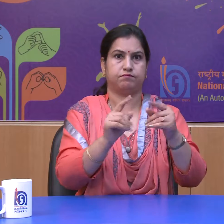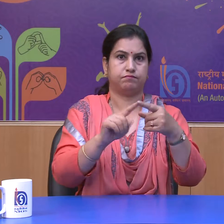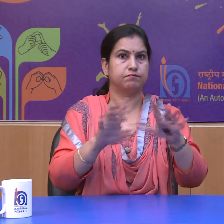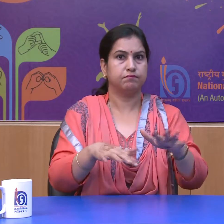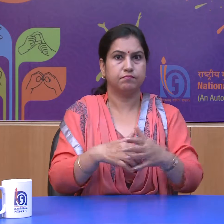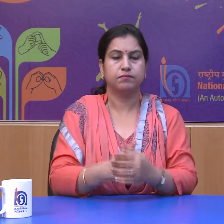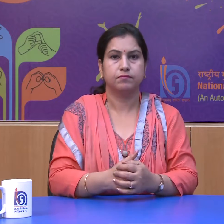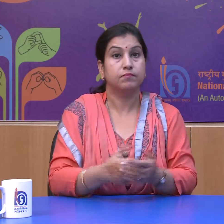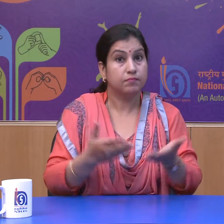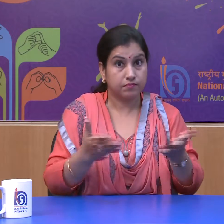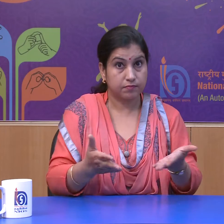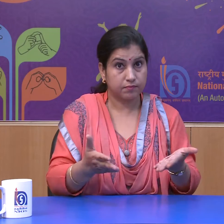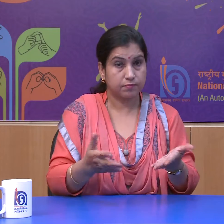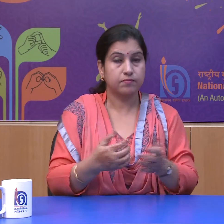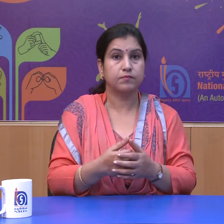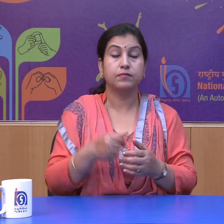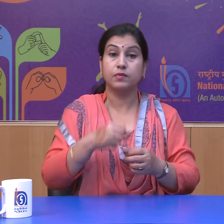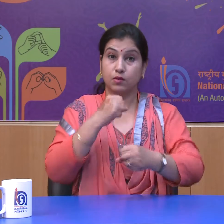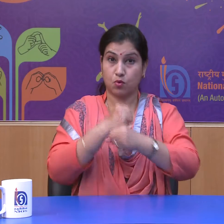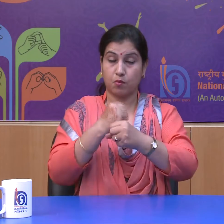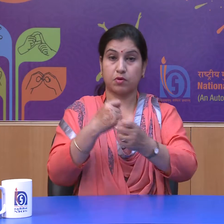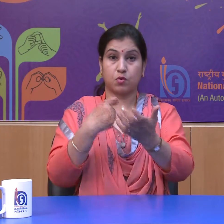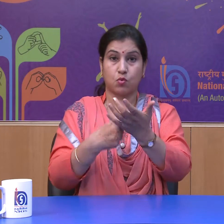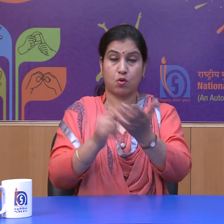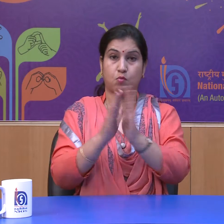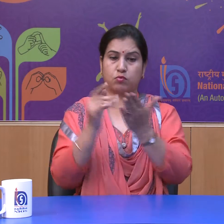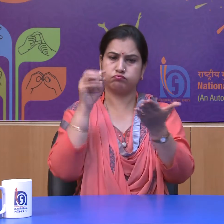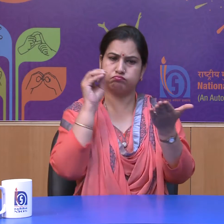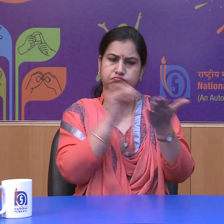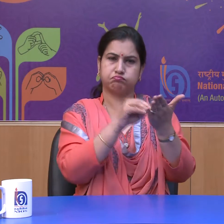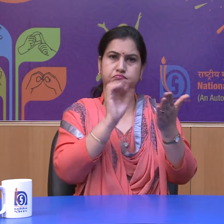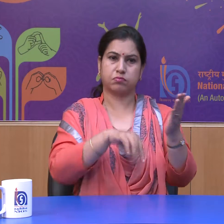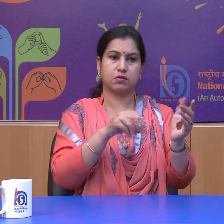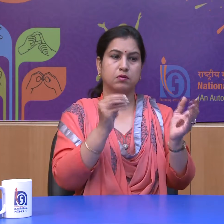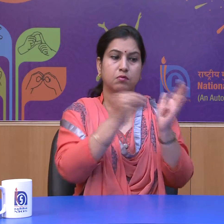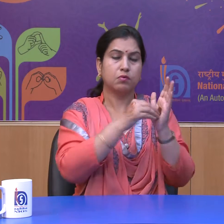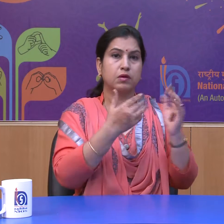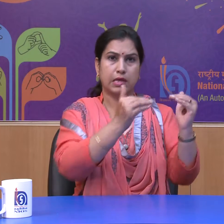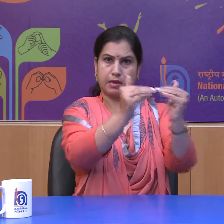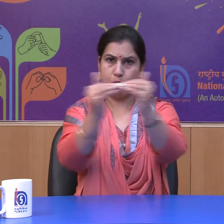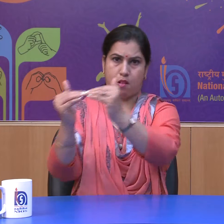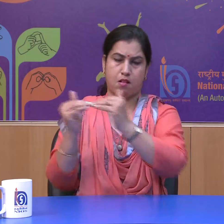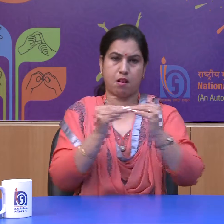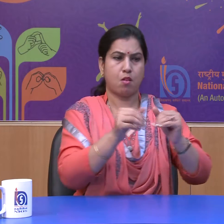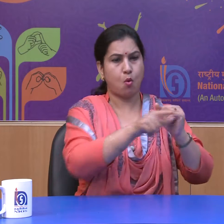Therefore, the constitution has given right of equality to all the citizens of the country.